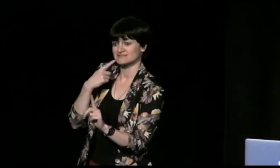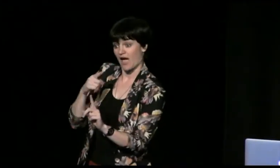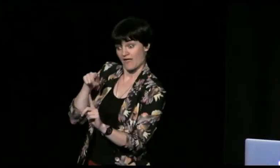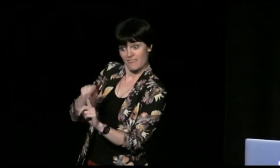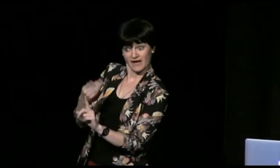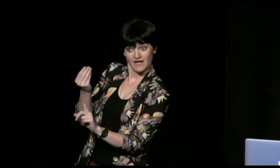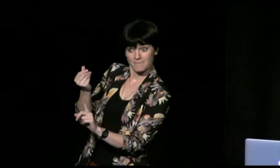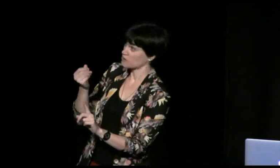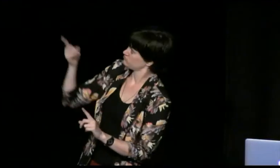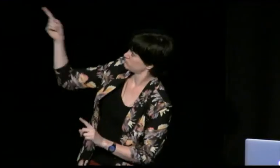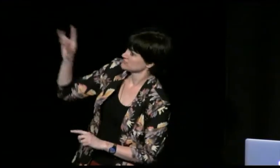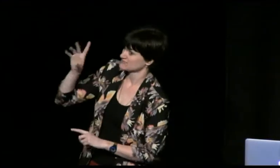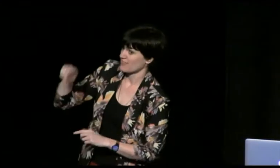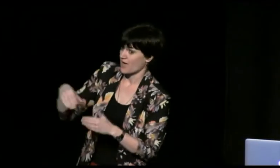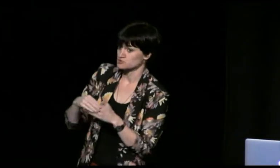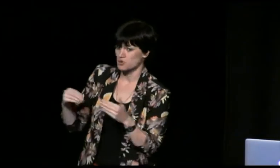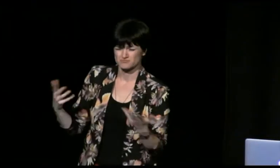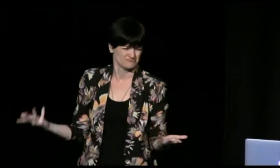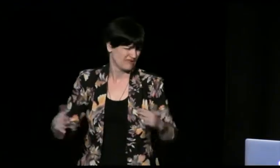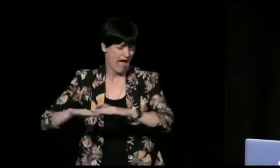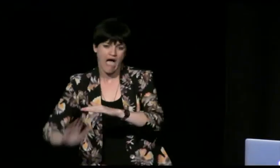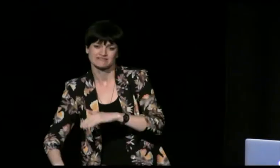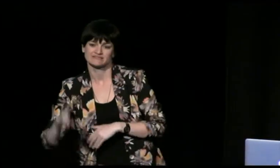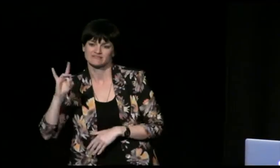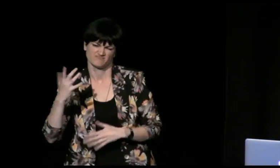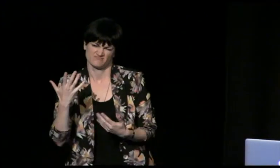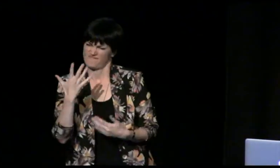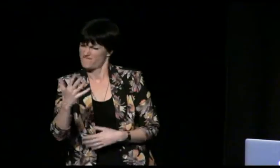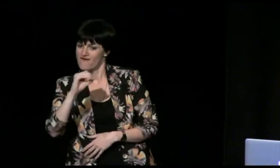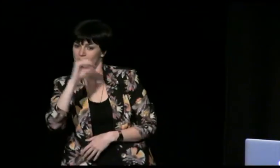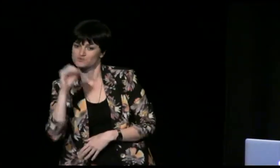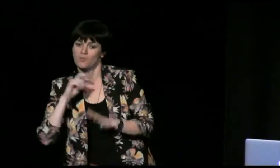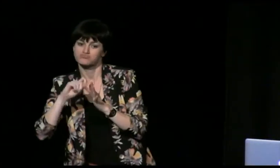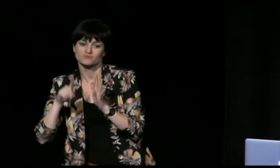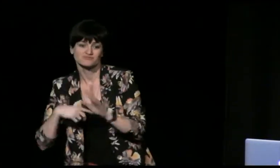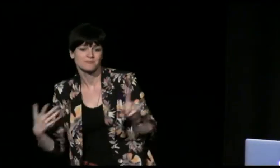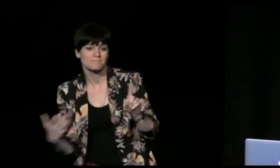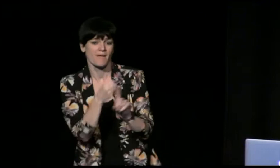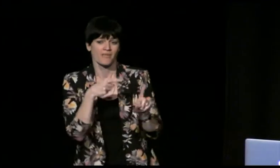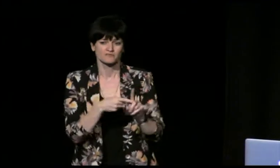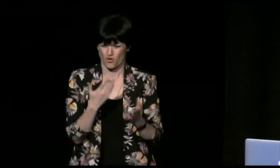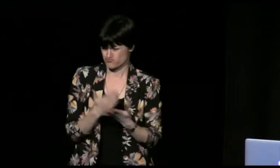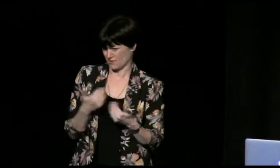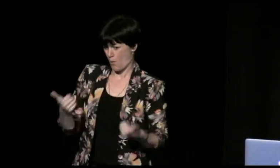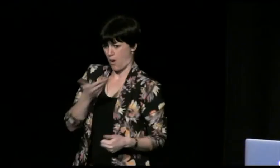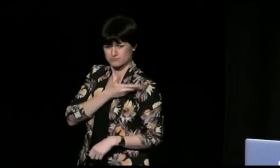was fantastic for us because even Pledge Me themselves said look you know requests of that amount only 5% are successful